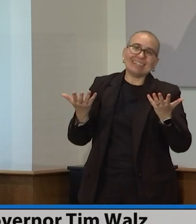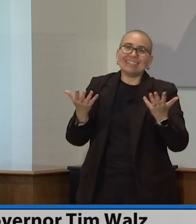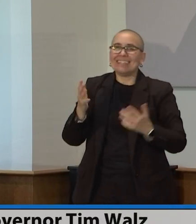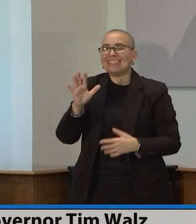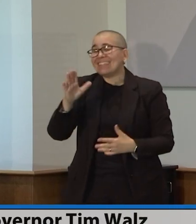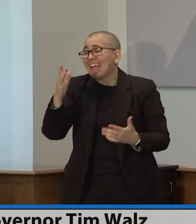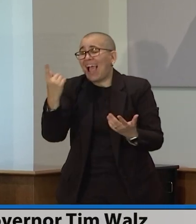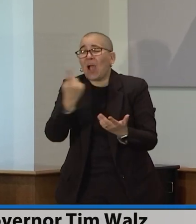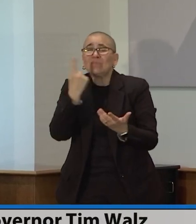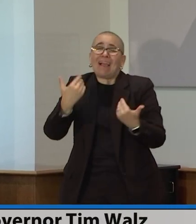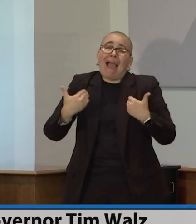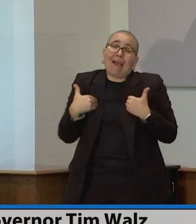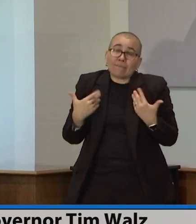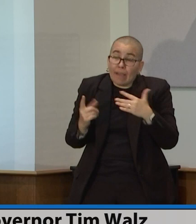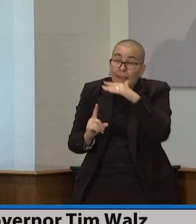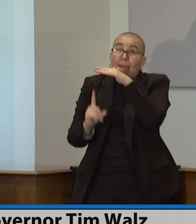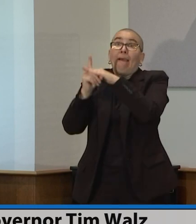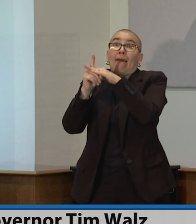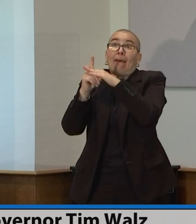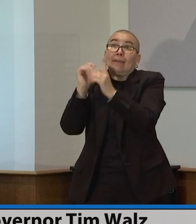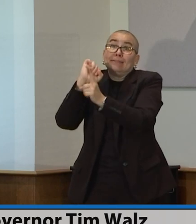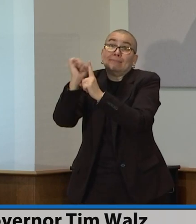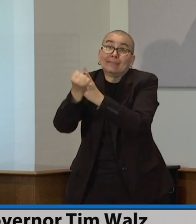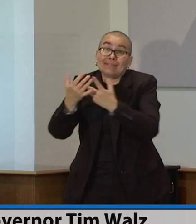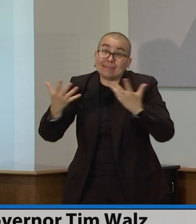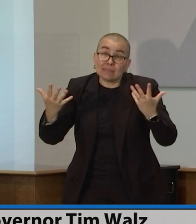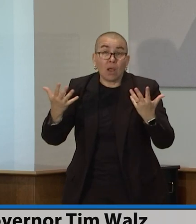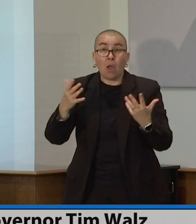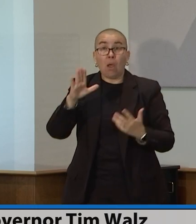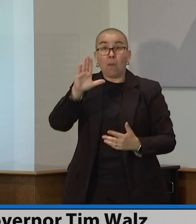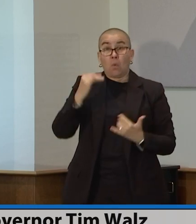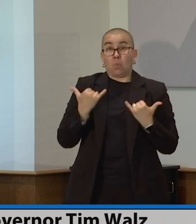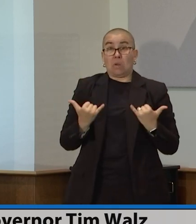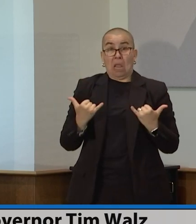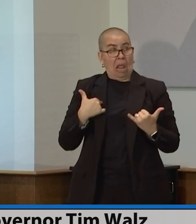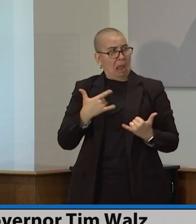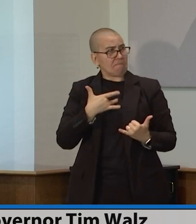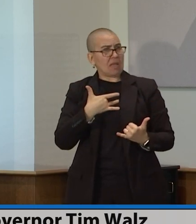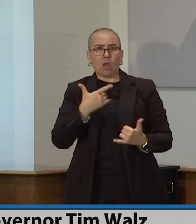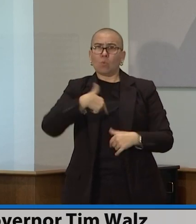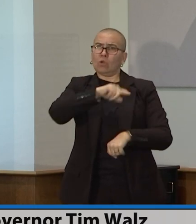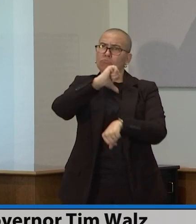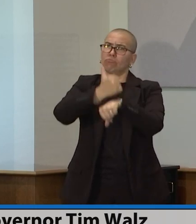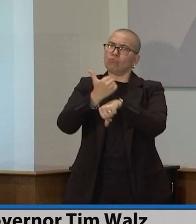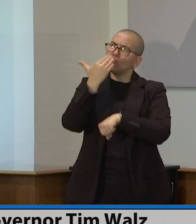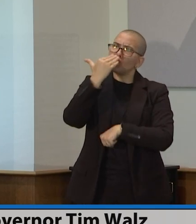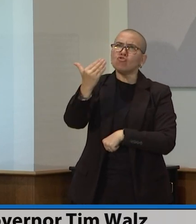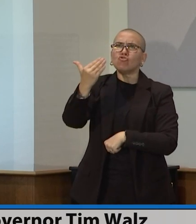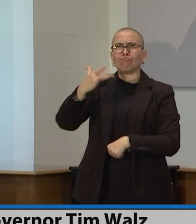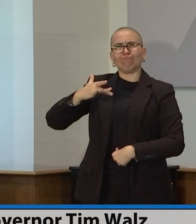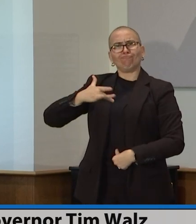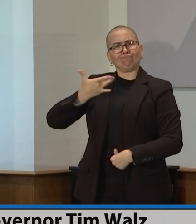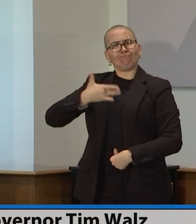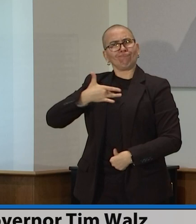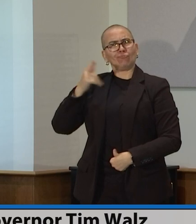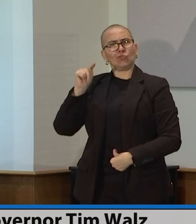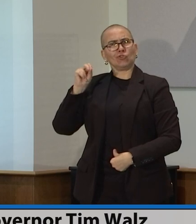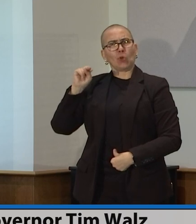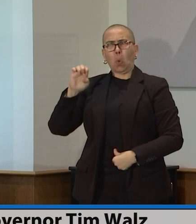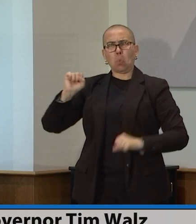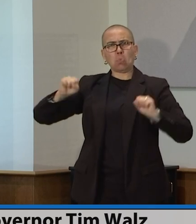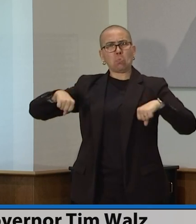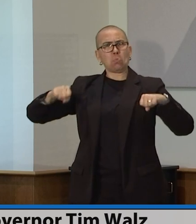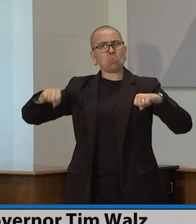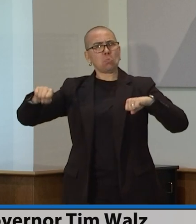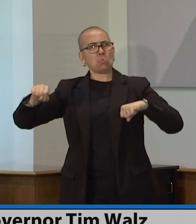the goodwill, the compromise. These are hard issues, but I think both the Speaker and the Leader Gazelka brought up really solid points.